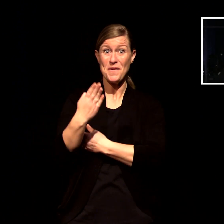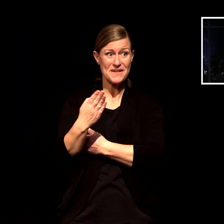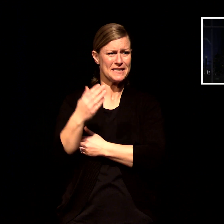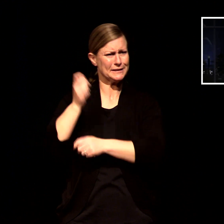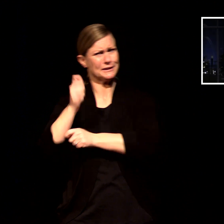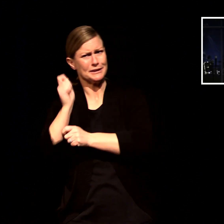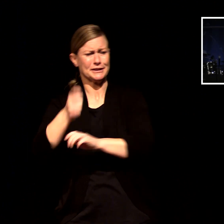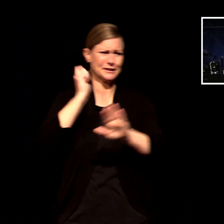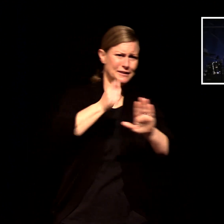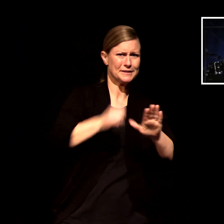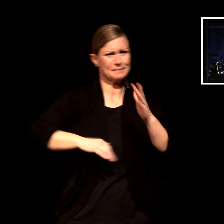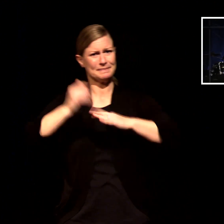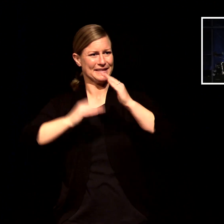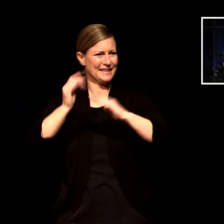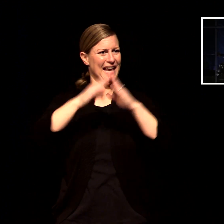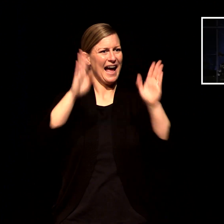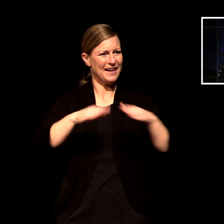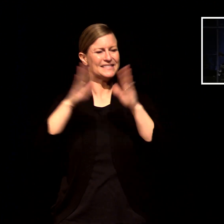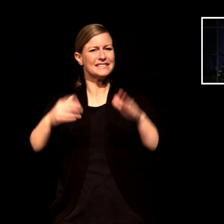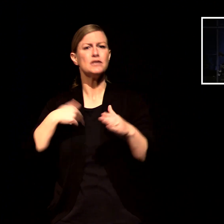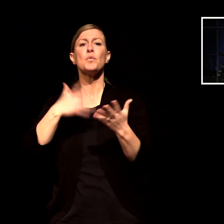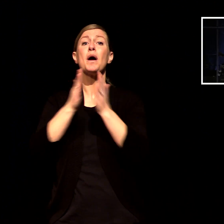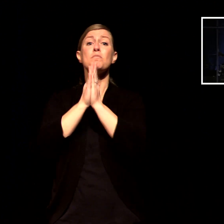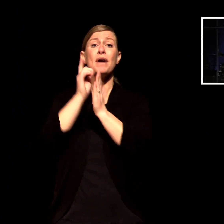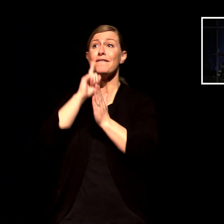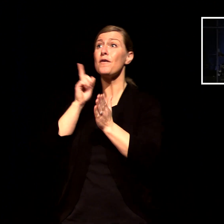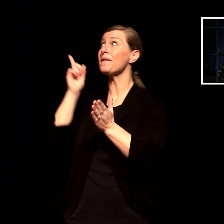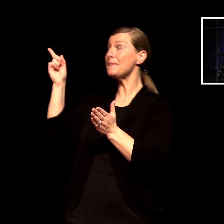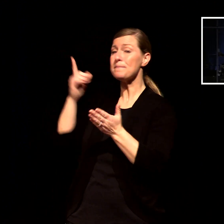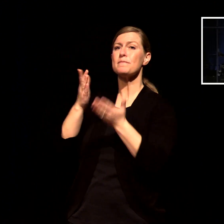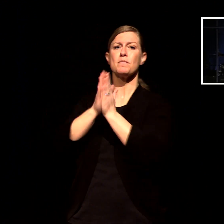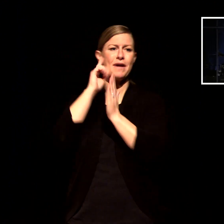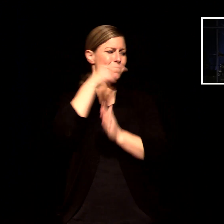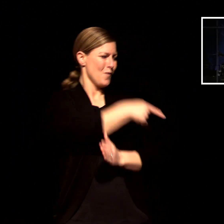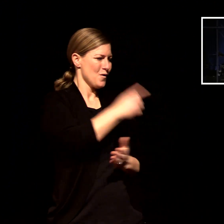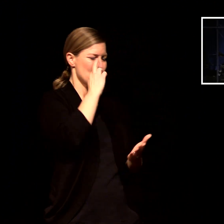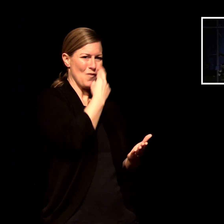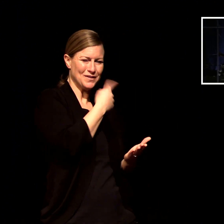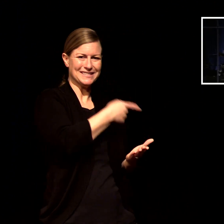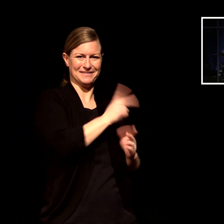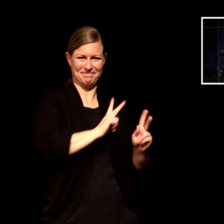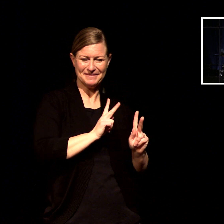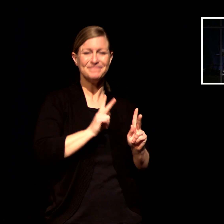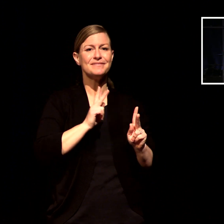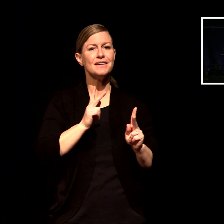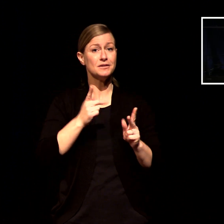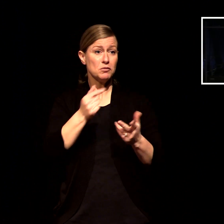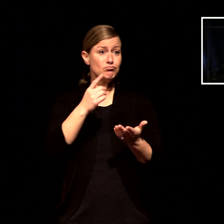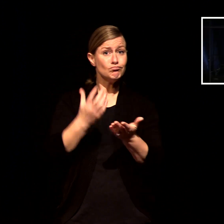want to pray for the roses and we want to pray for the student ministry team so would you join me